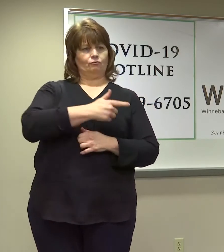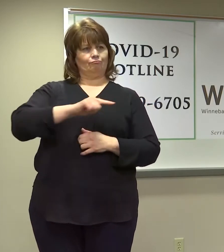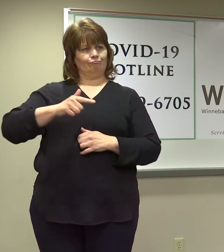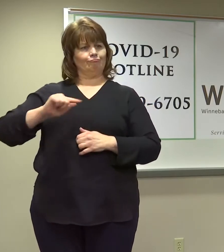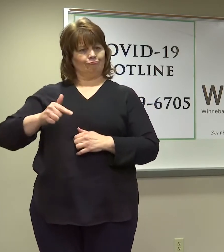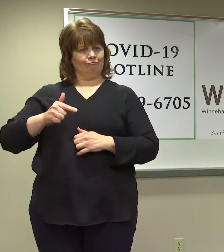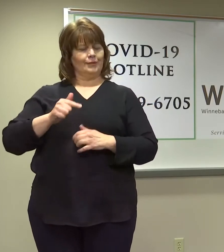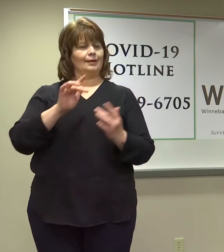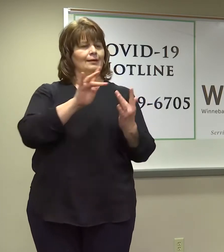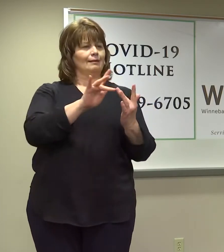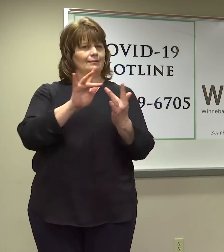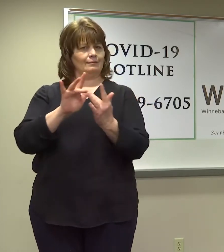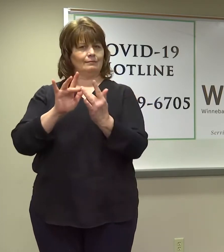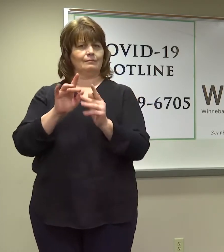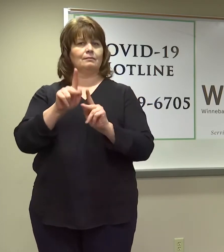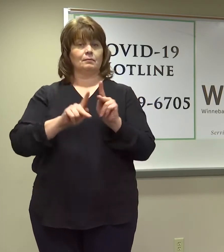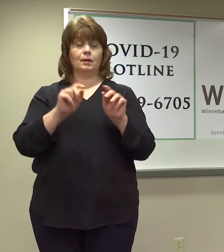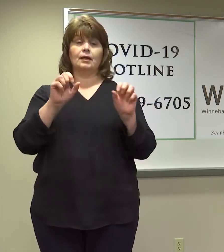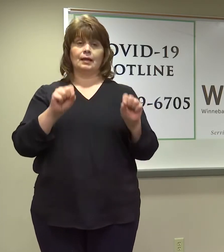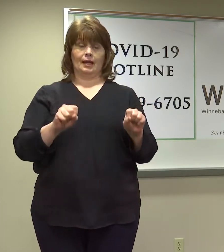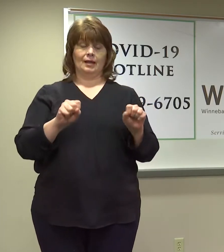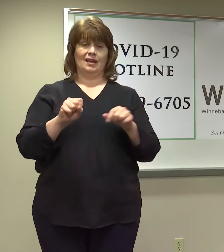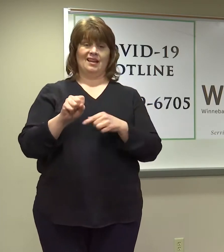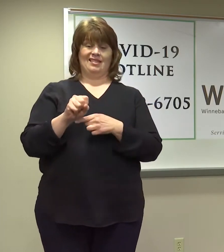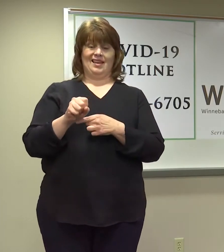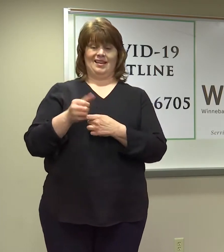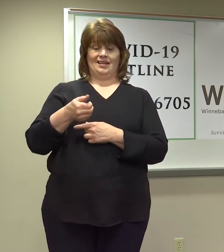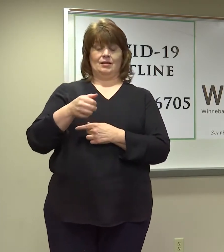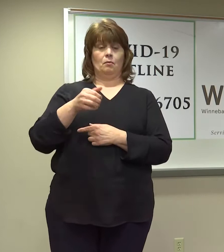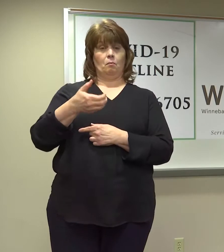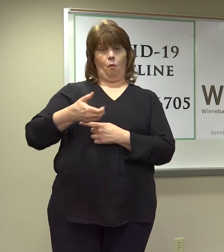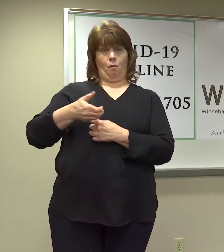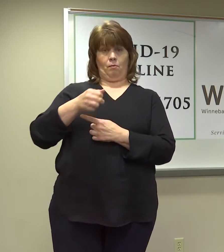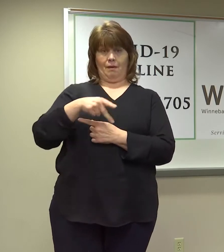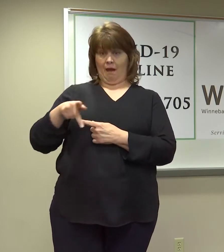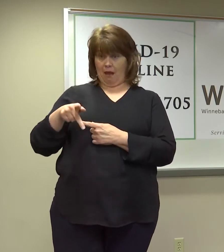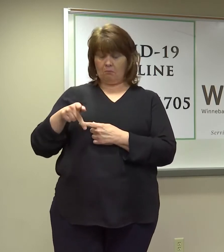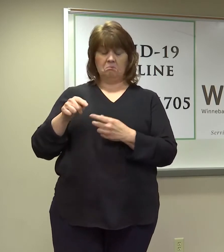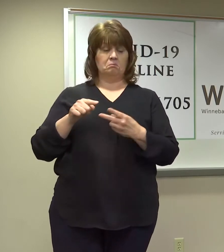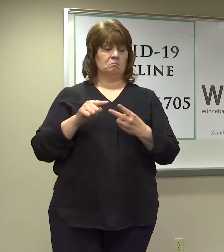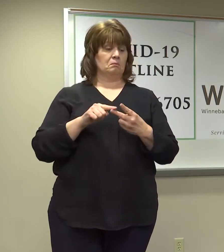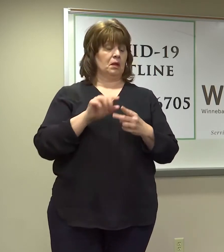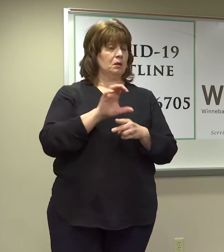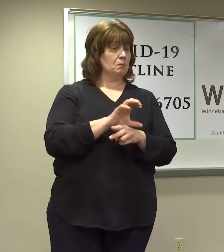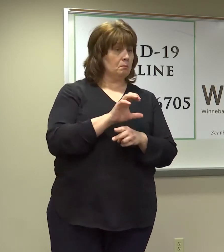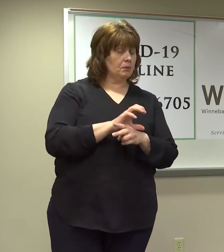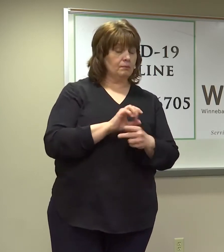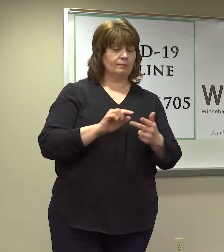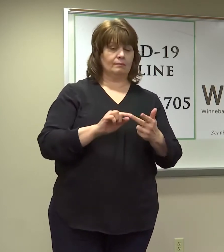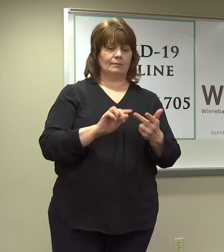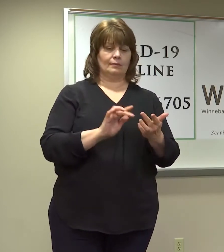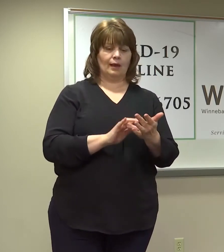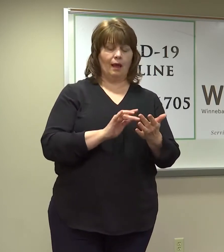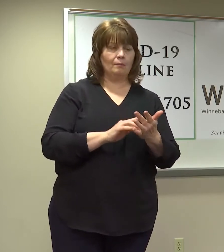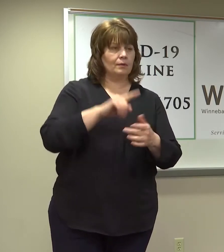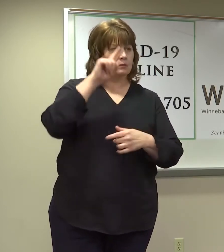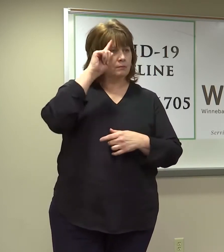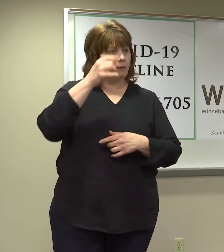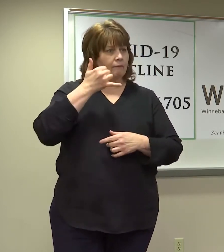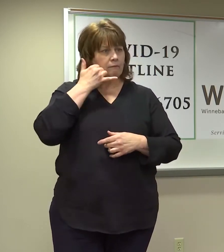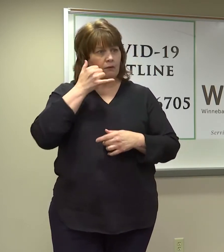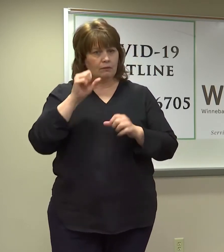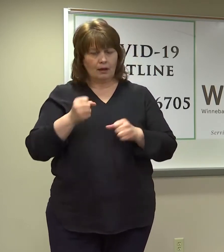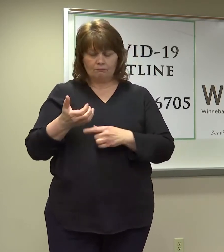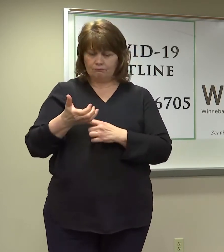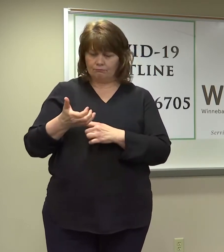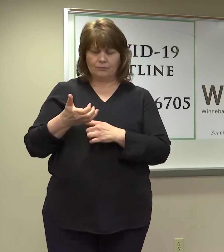application is electronic and mobile device enabled. It can be done from a computer, a tablet, or a smartphone, and it supports